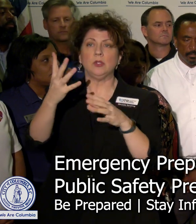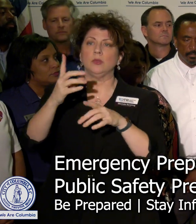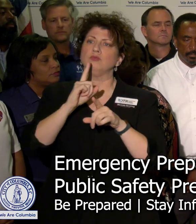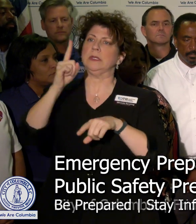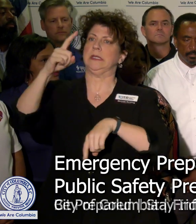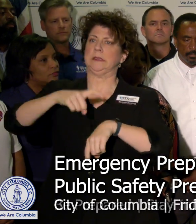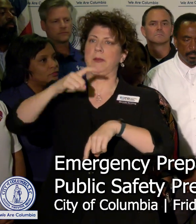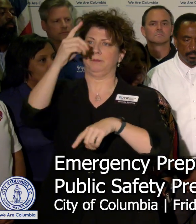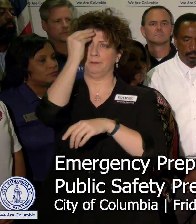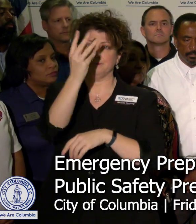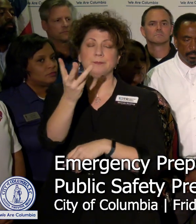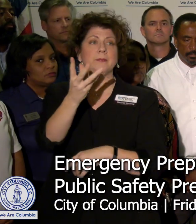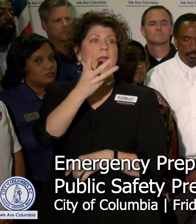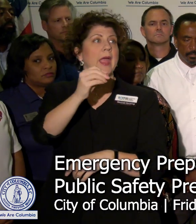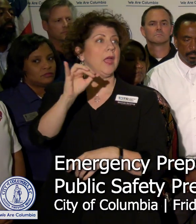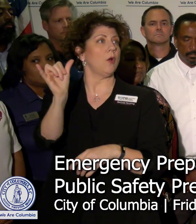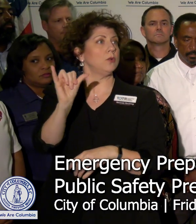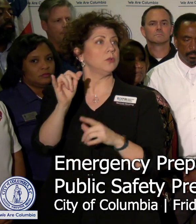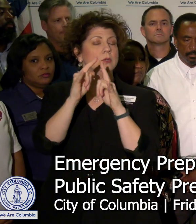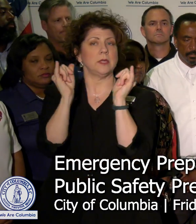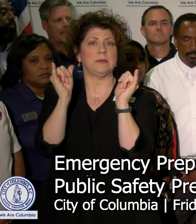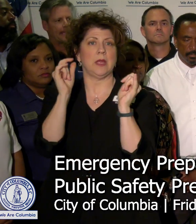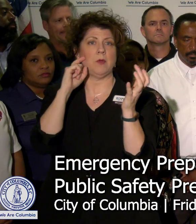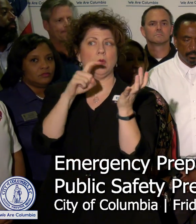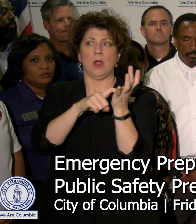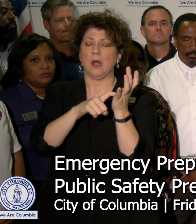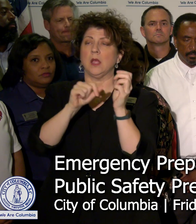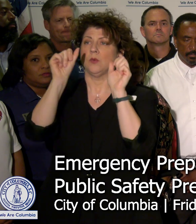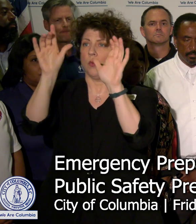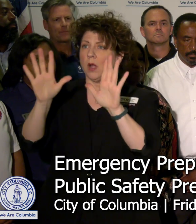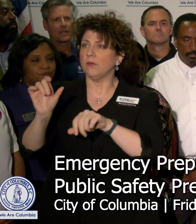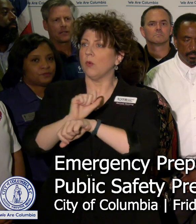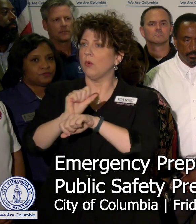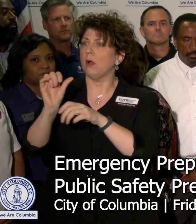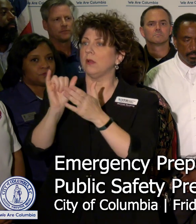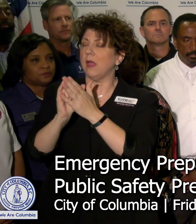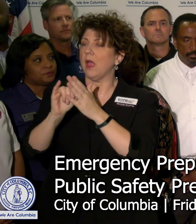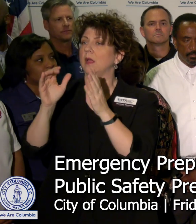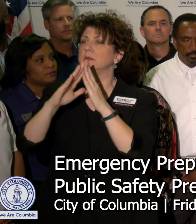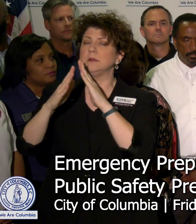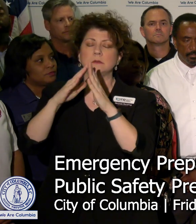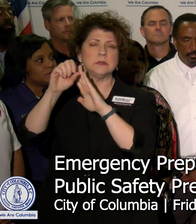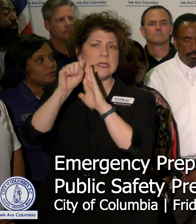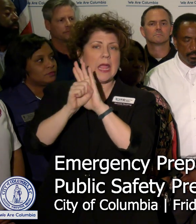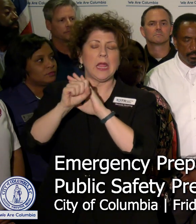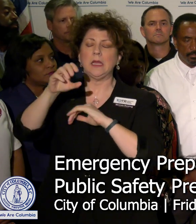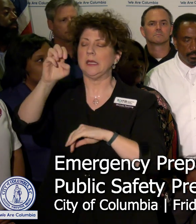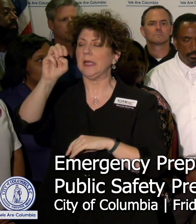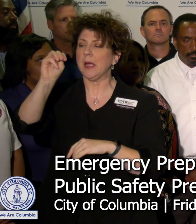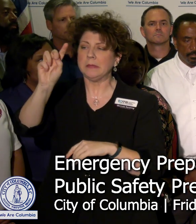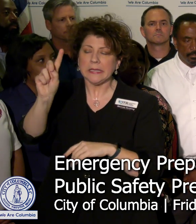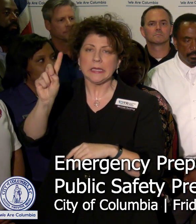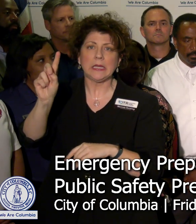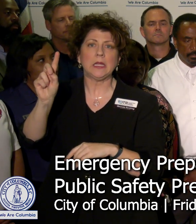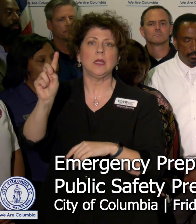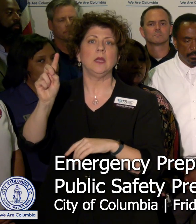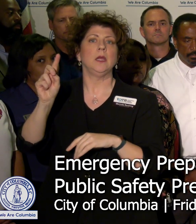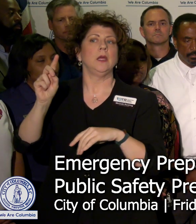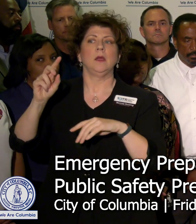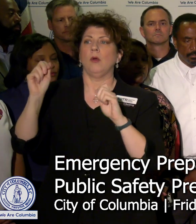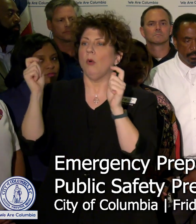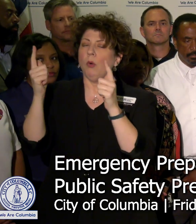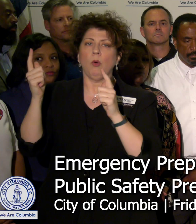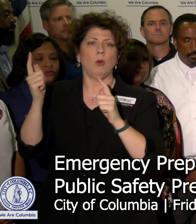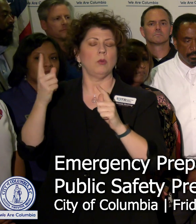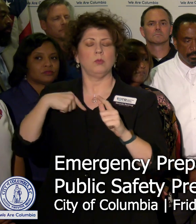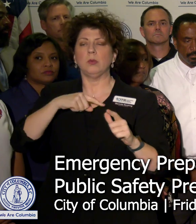also recognizing the wonderful work that the state EMD is doing as they finish their pressers. We